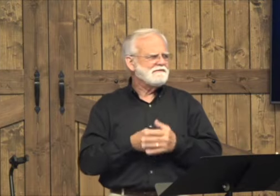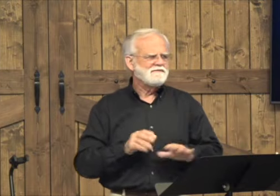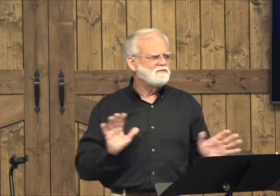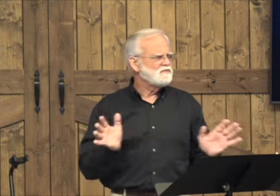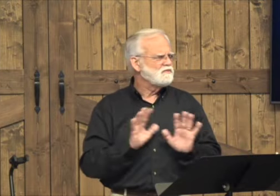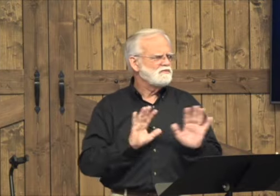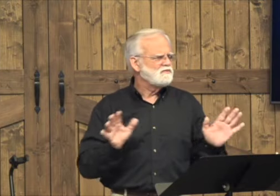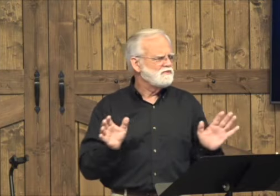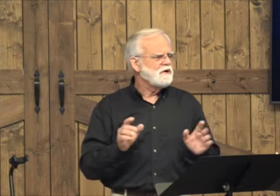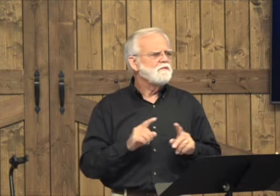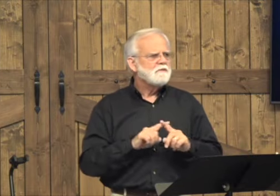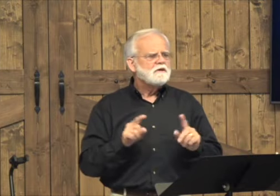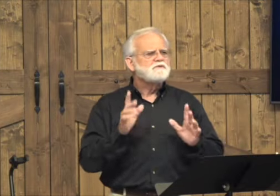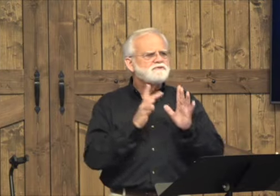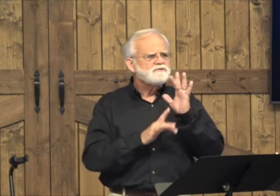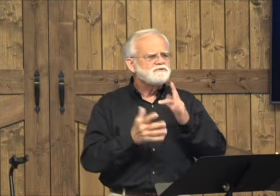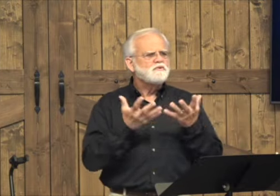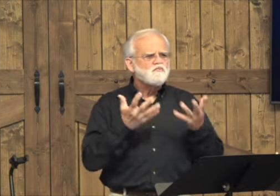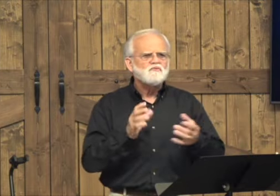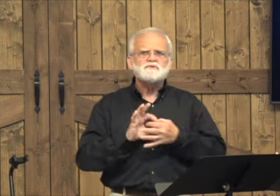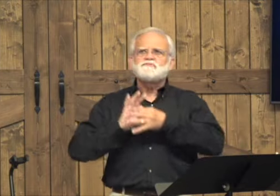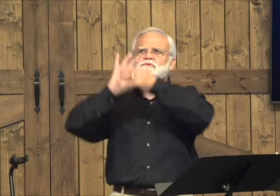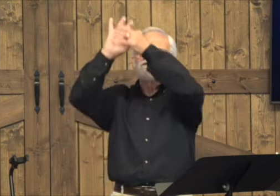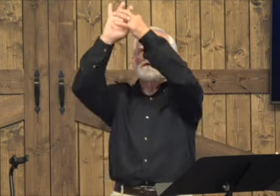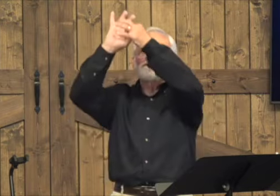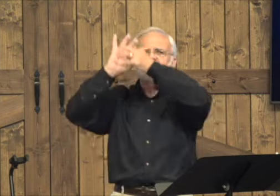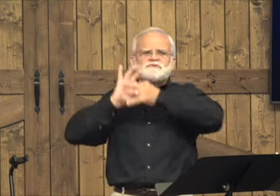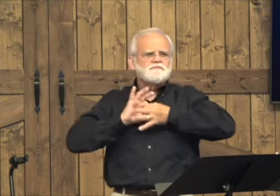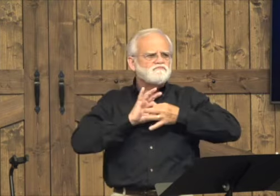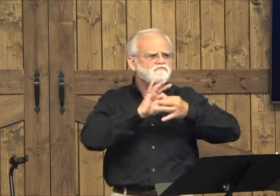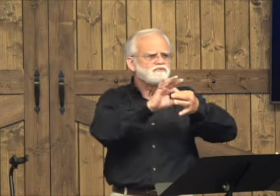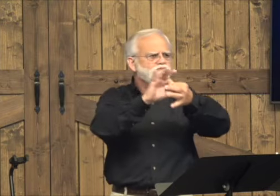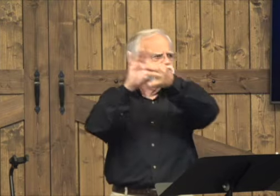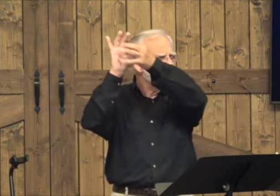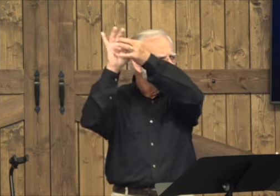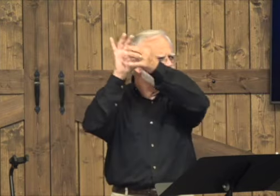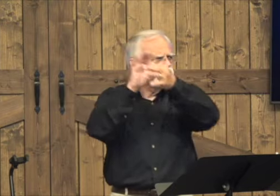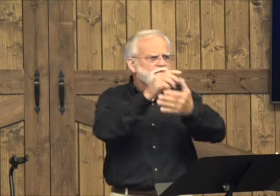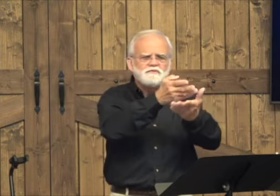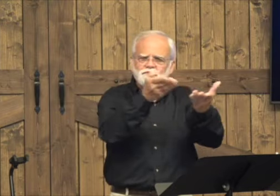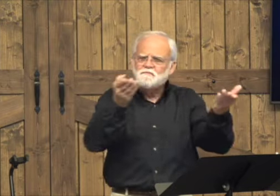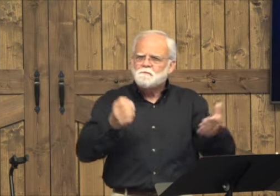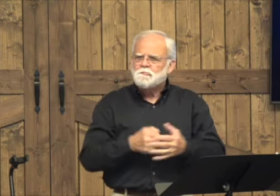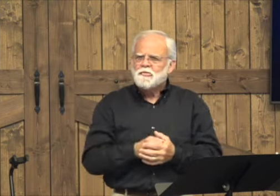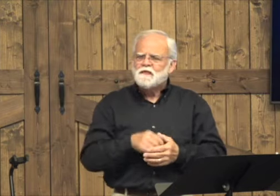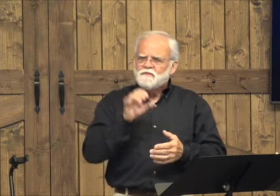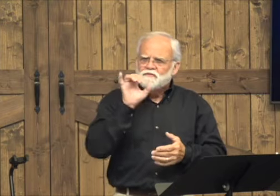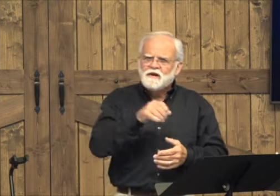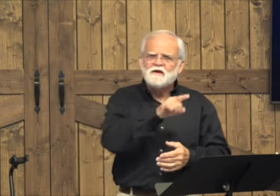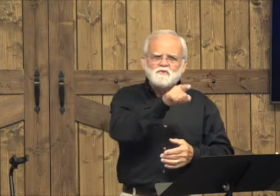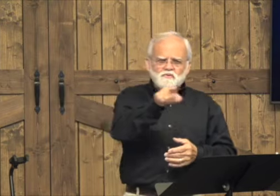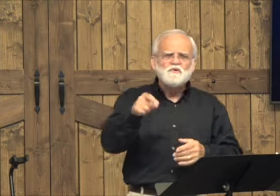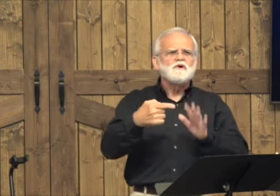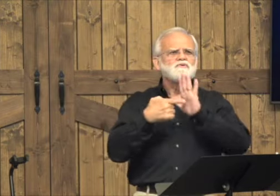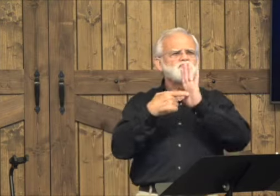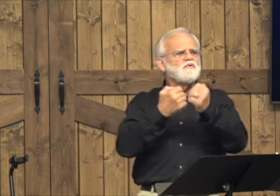You know, Jesus didn't want her money. He wants us to have a relationship with him and to have a relationship with others.